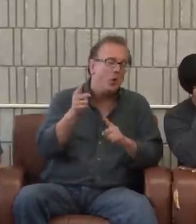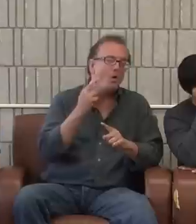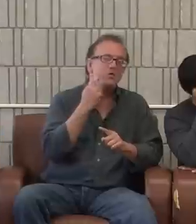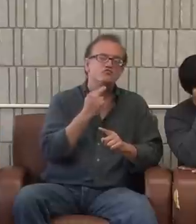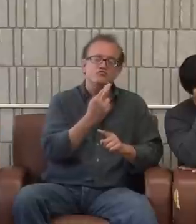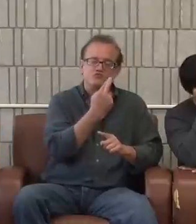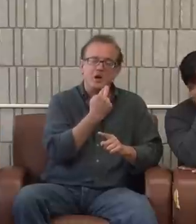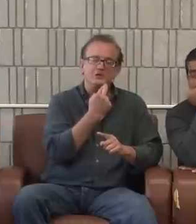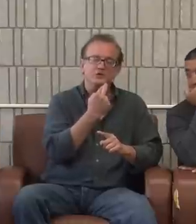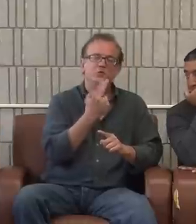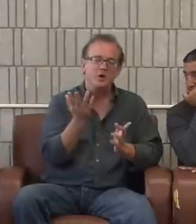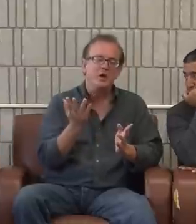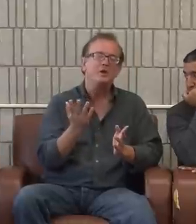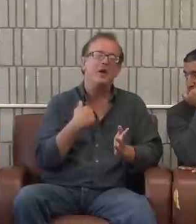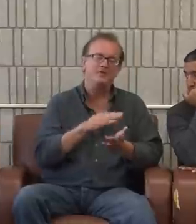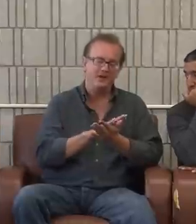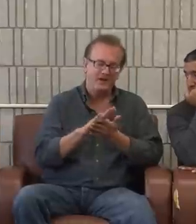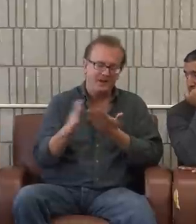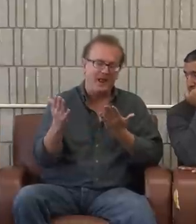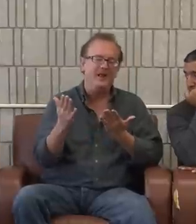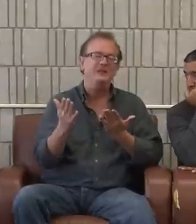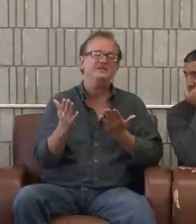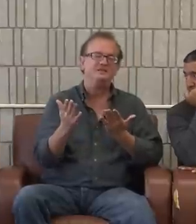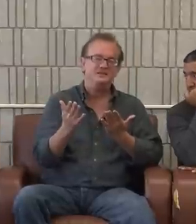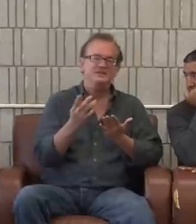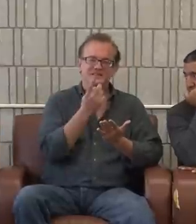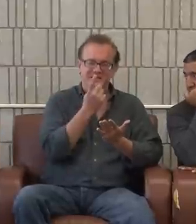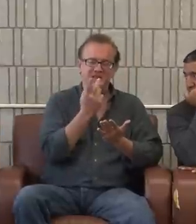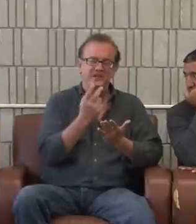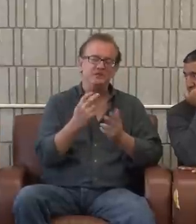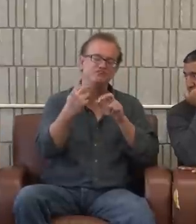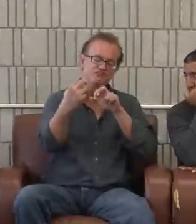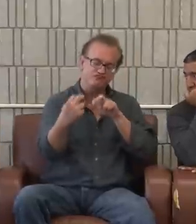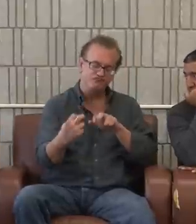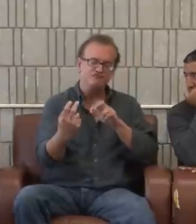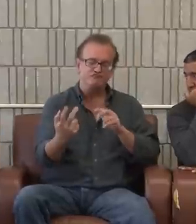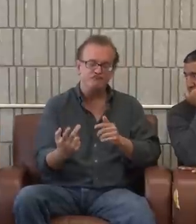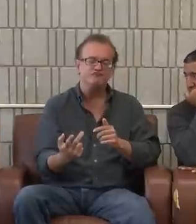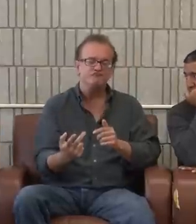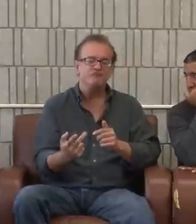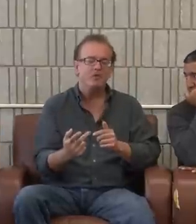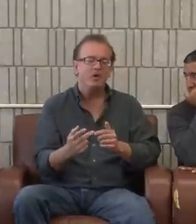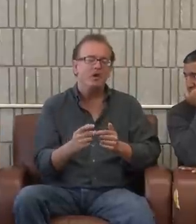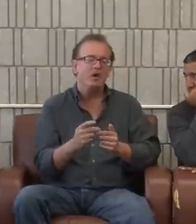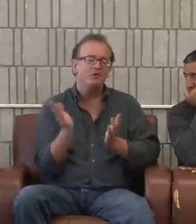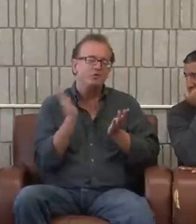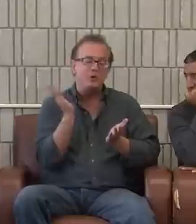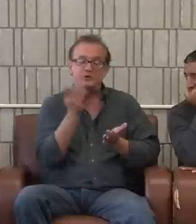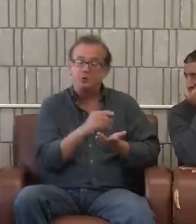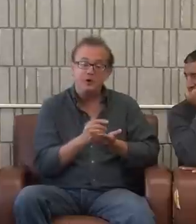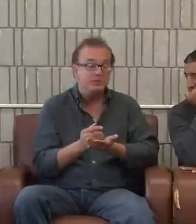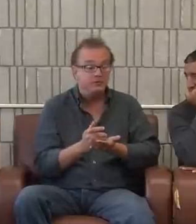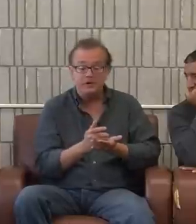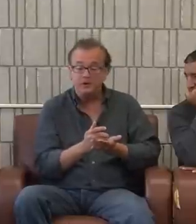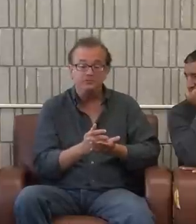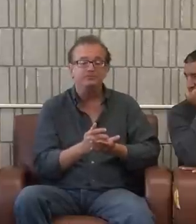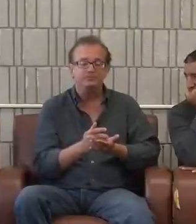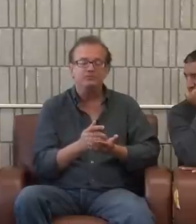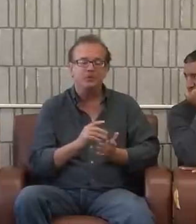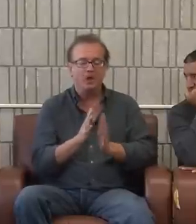Well, when I go to a restaurant, I'm having a nice dinner. I'm sitting there with someone and the